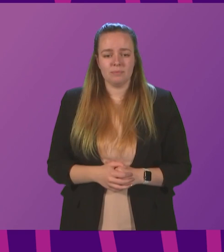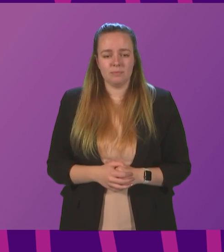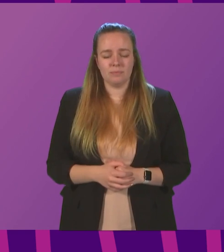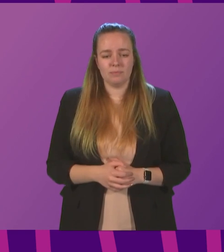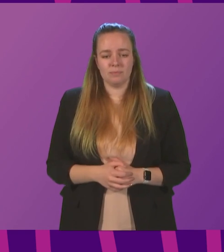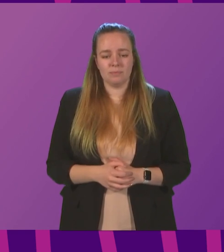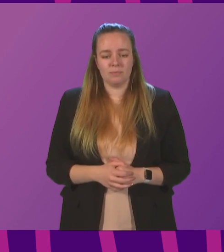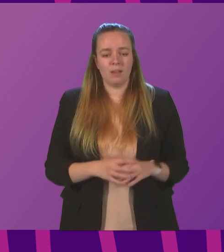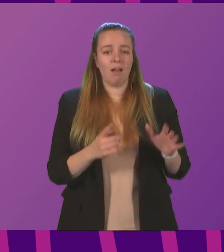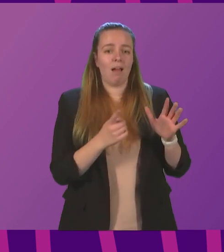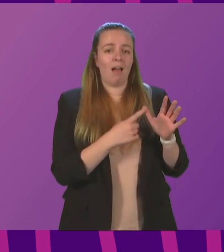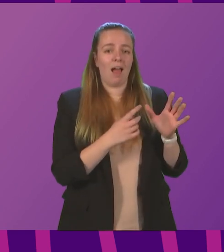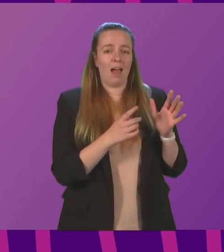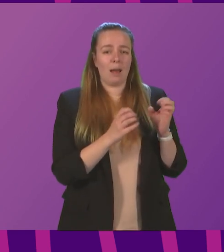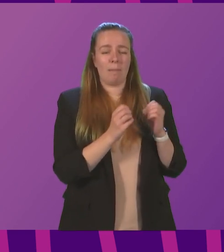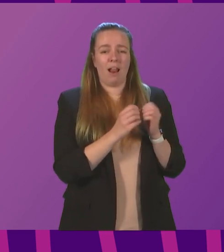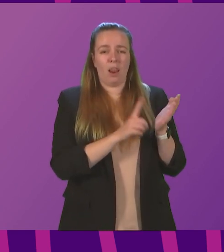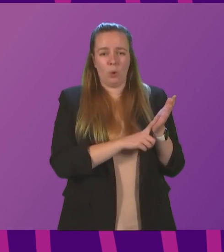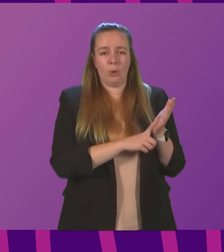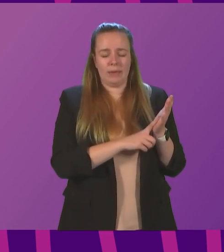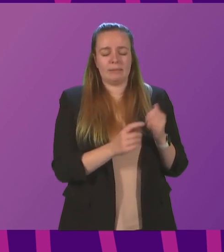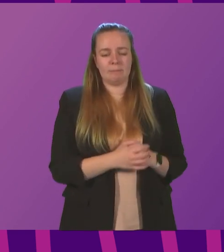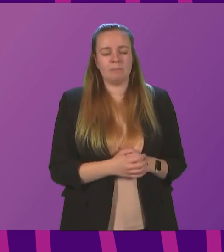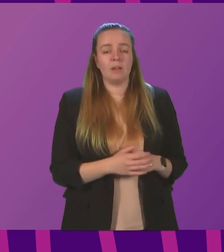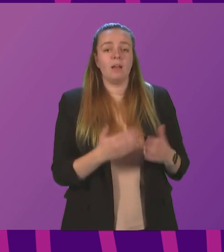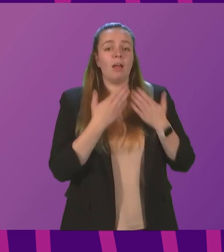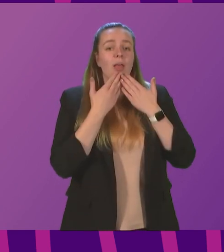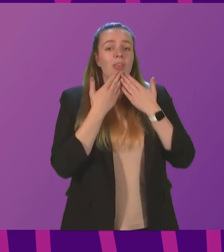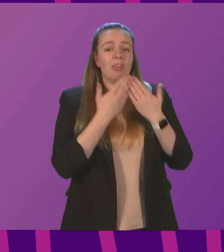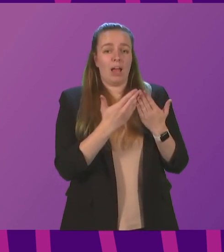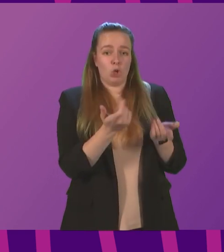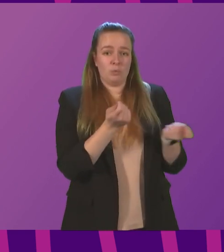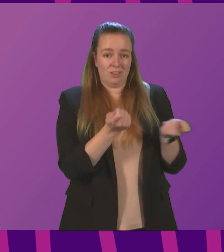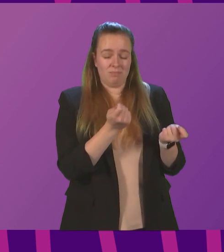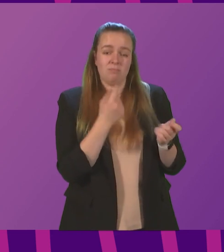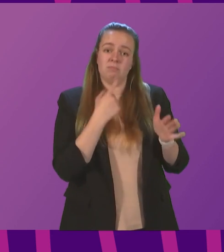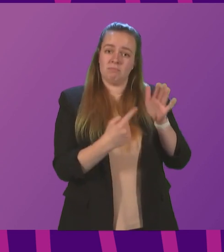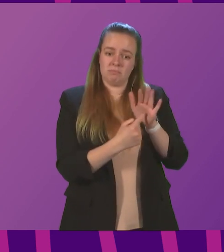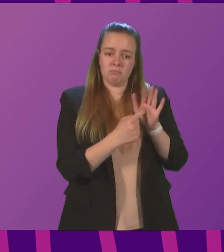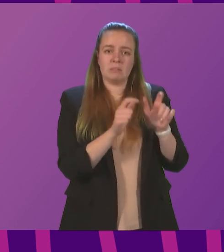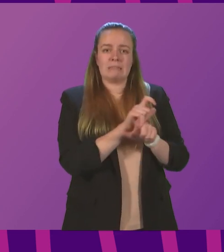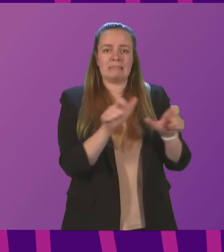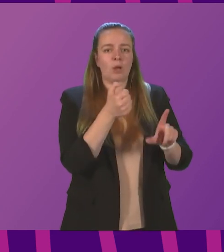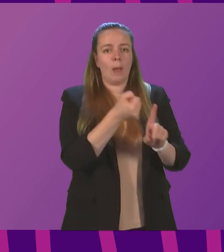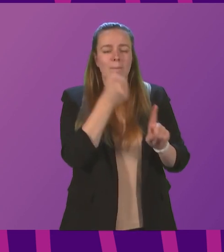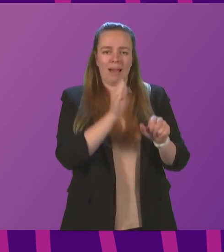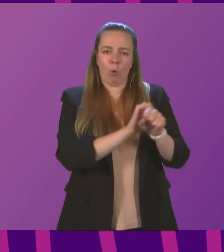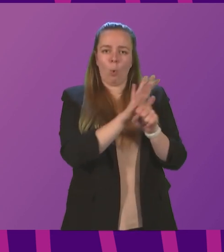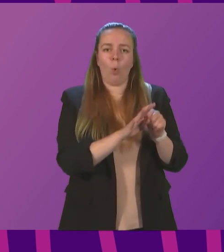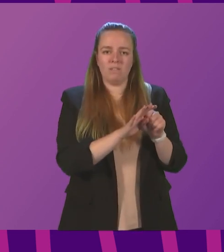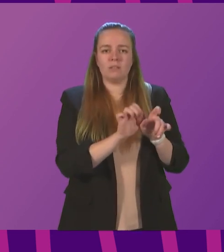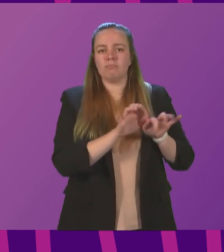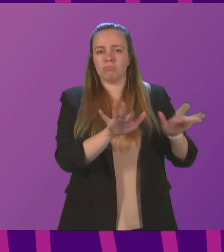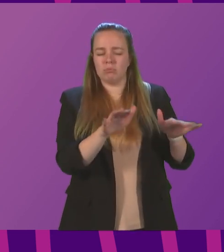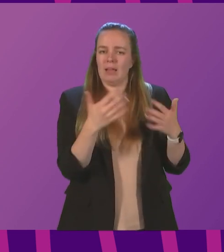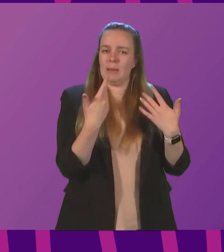Ewing to be followed by Murdo Fraser. Thank you, Presiding Officer. A significant continuing impact of the COVID pandemic has been the restriction